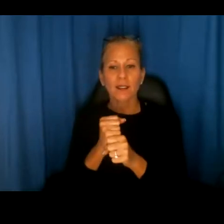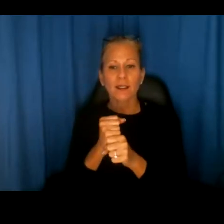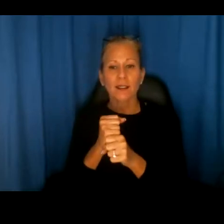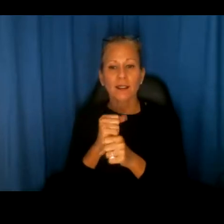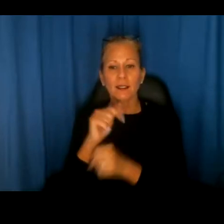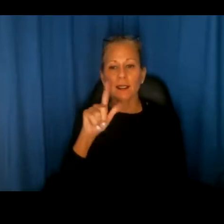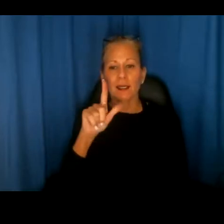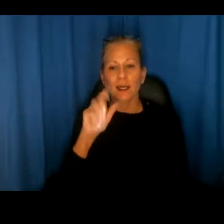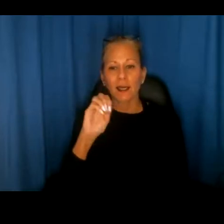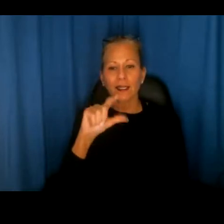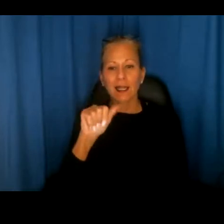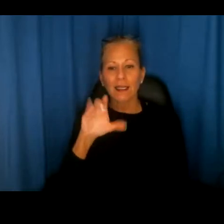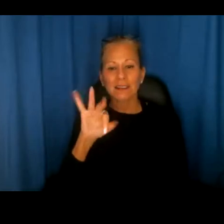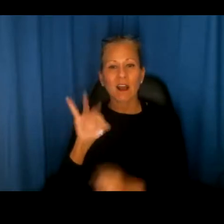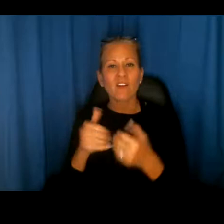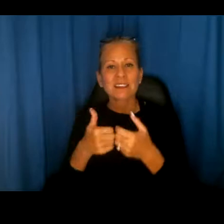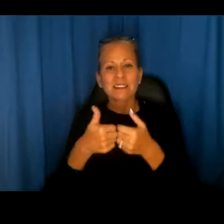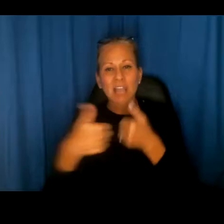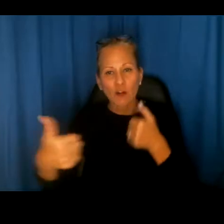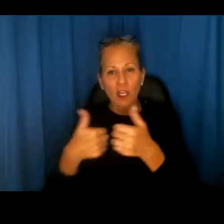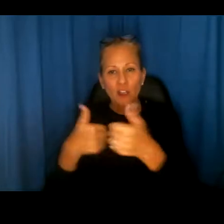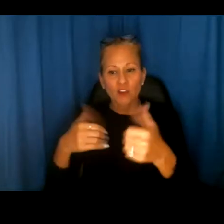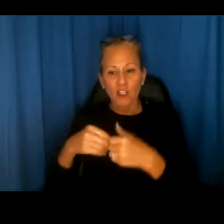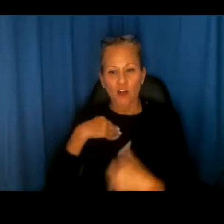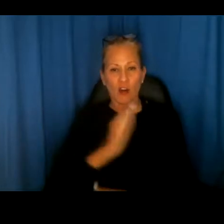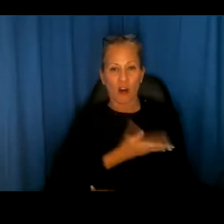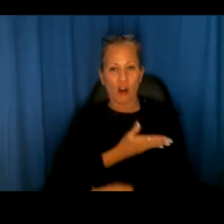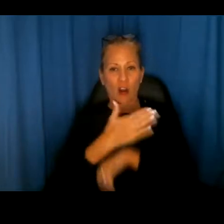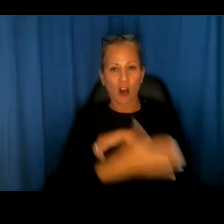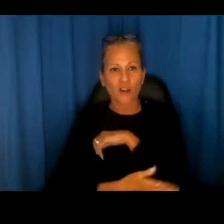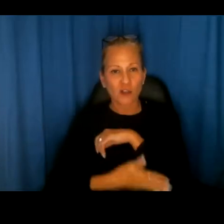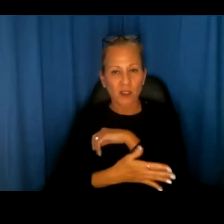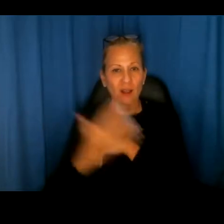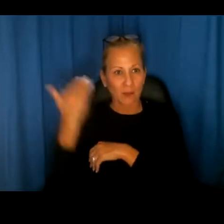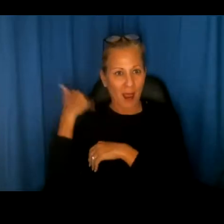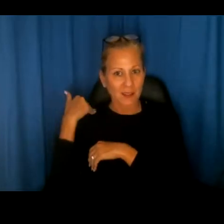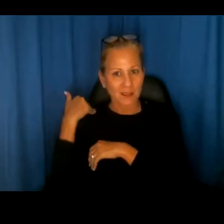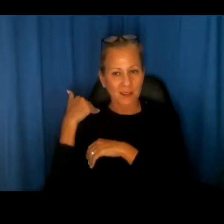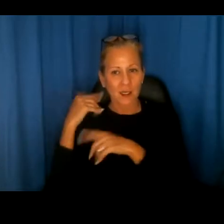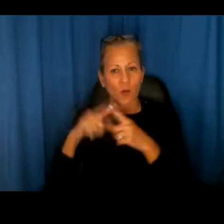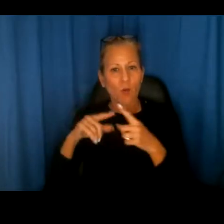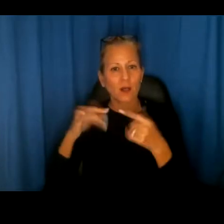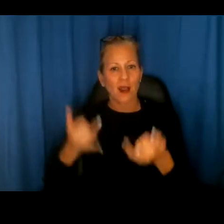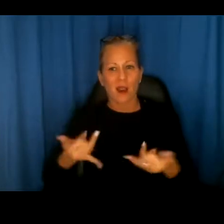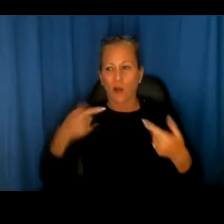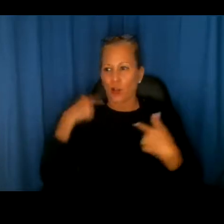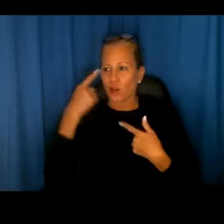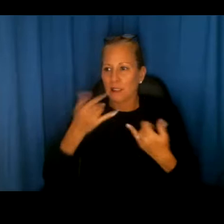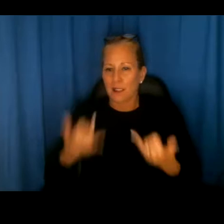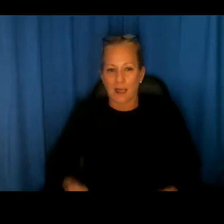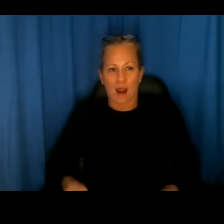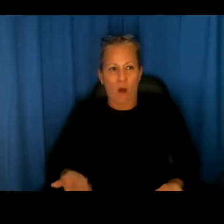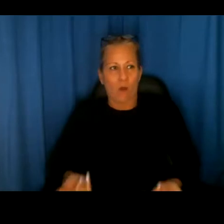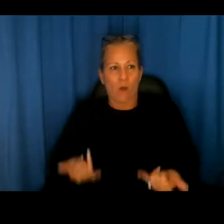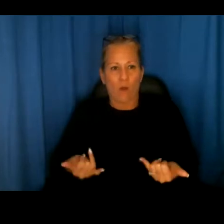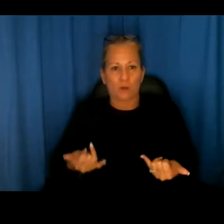segregation in our country and, uh, what that has, uh, left and, uh, expressed